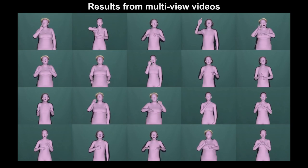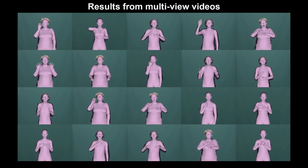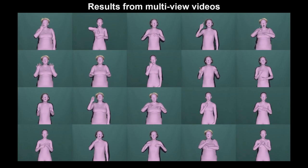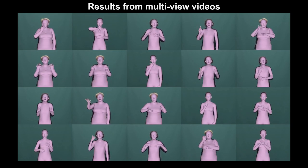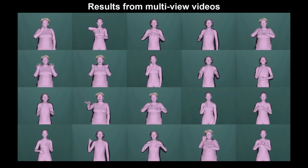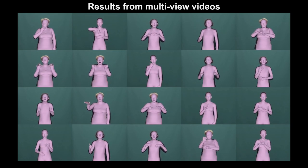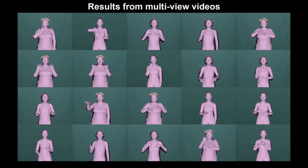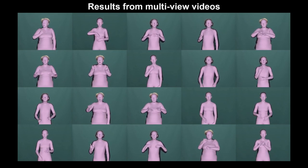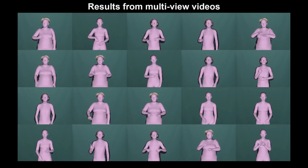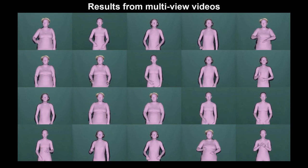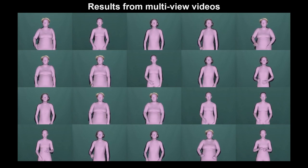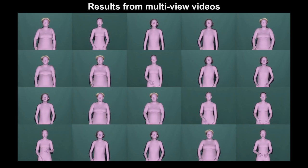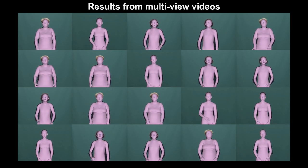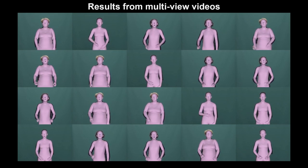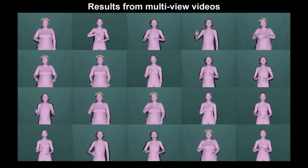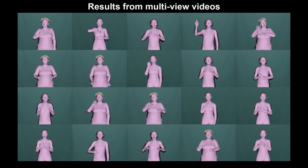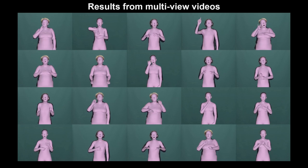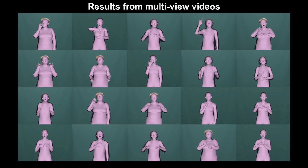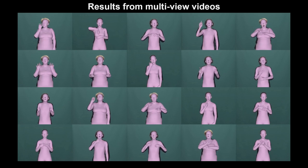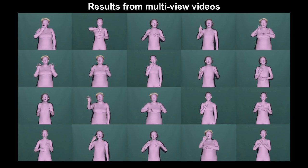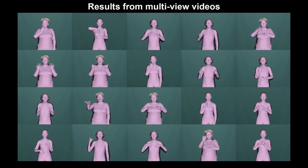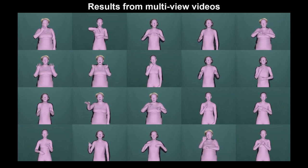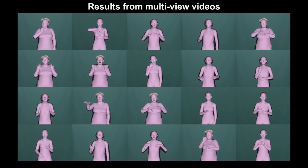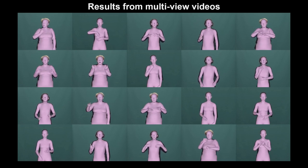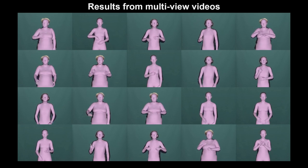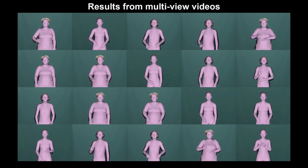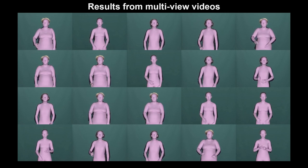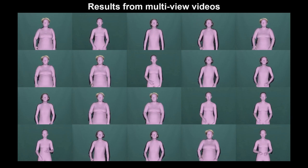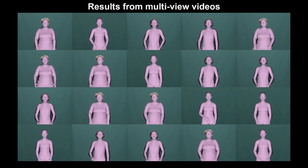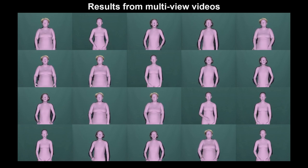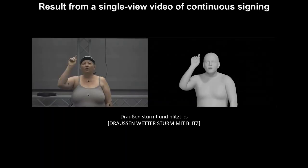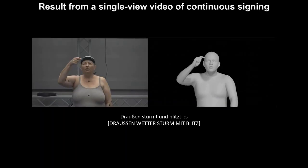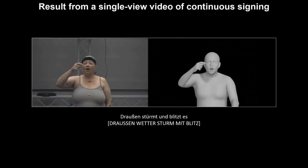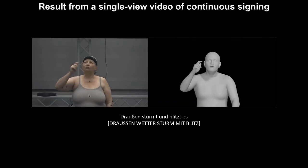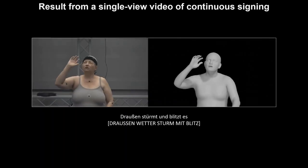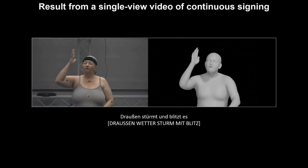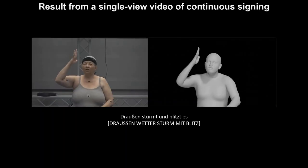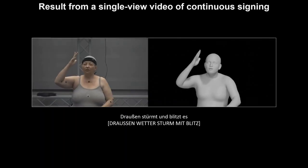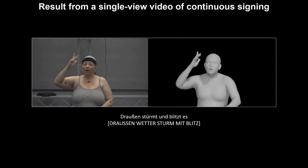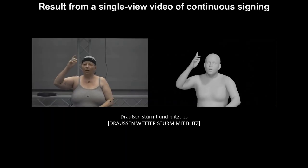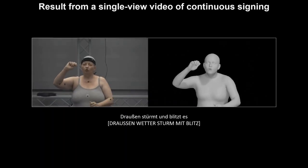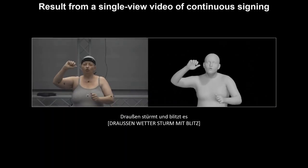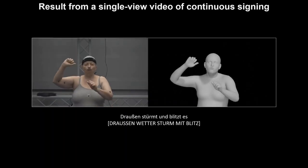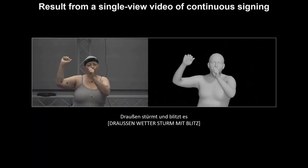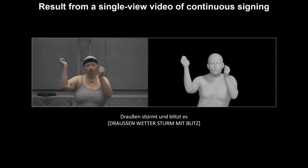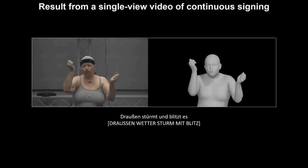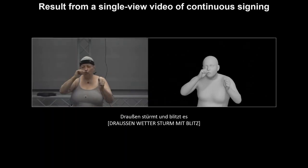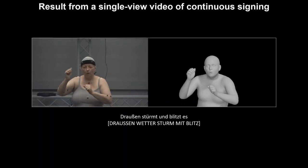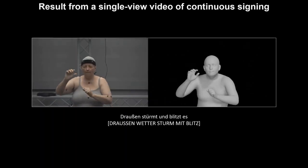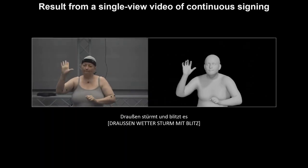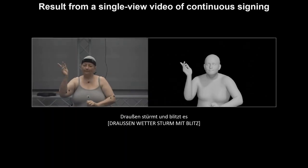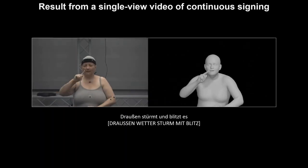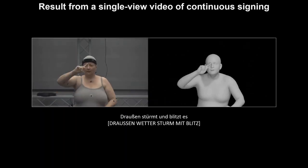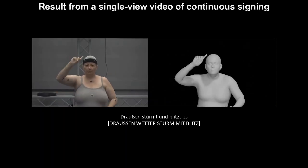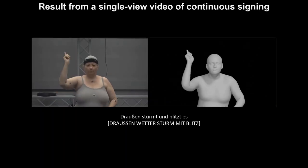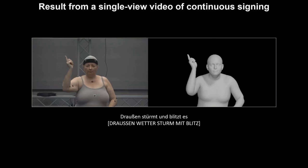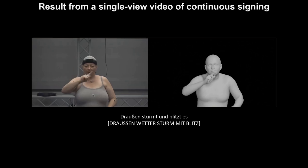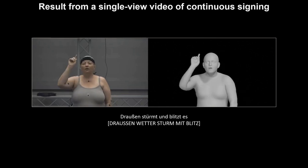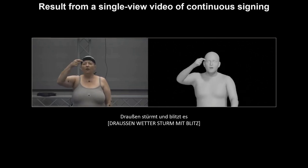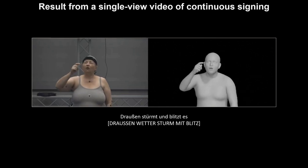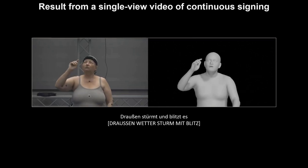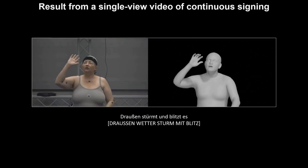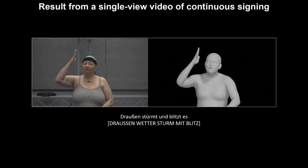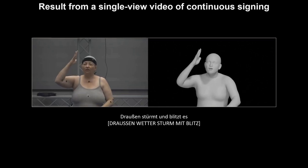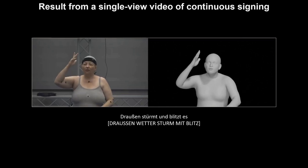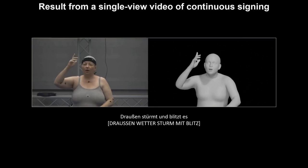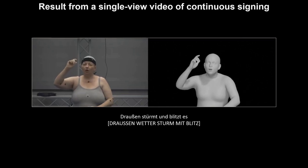to multiple inputs and it produces even higher quality results. If a sentence is provided as input, Signify